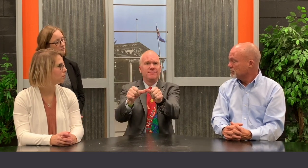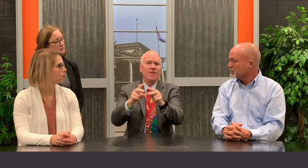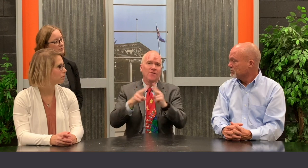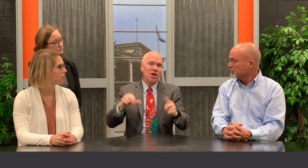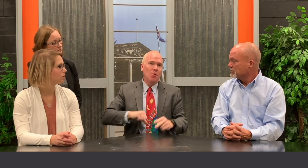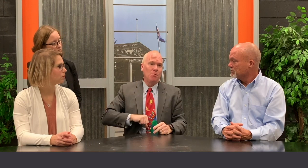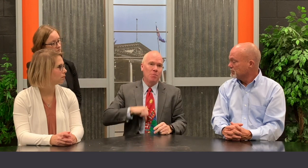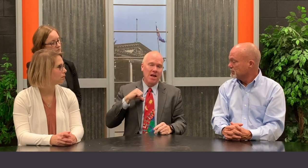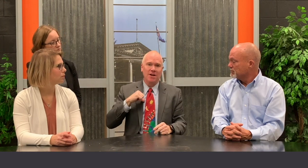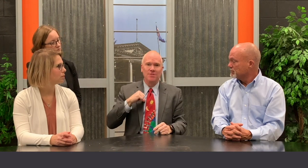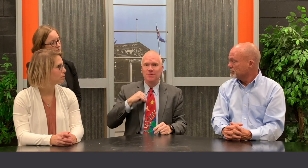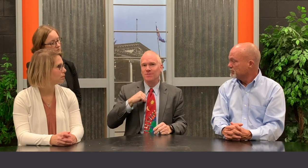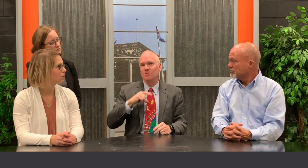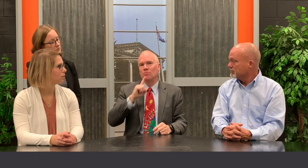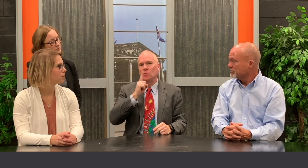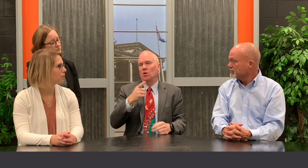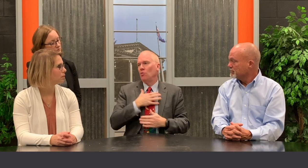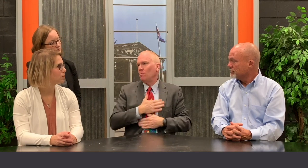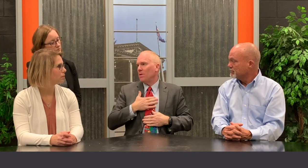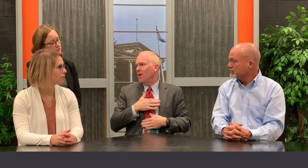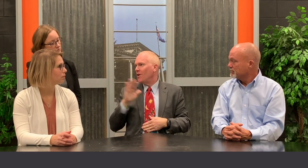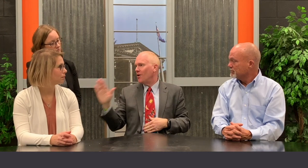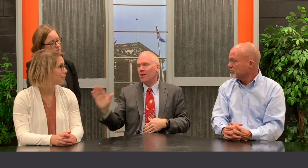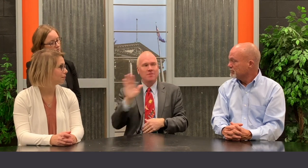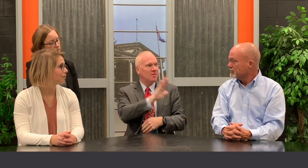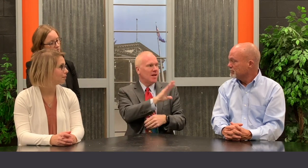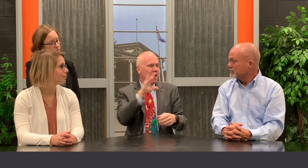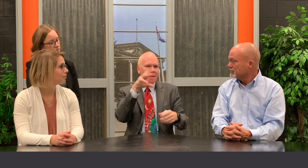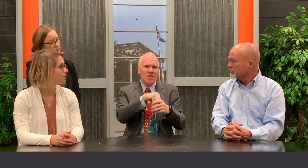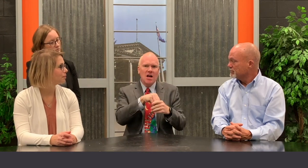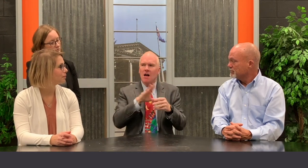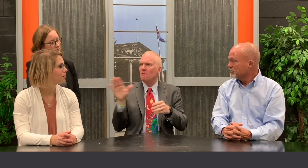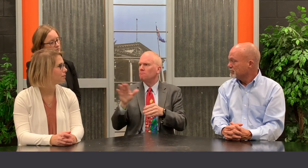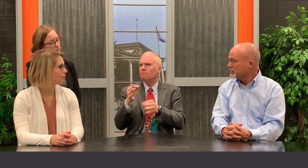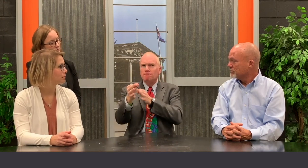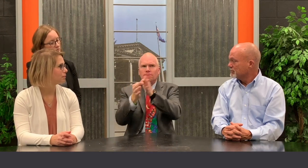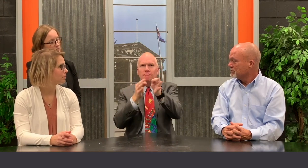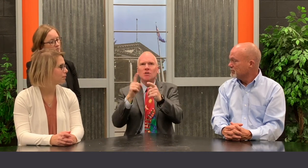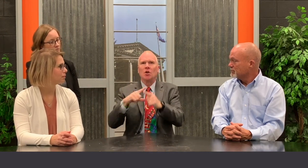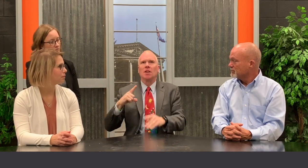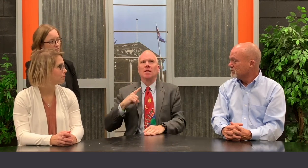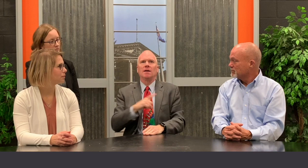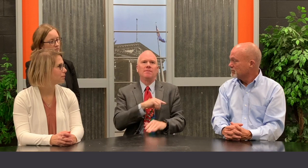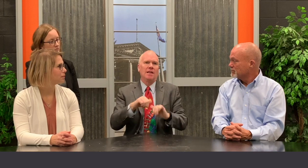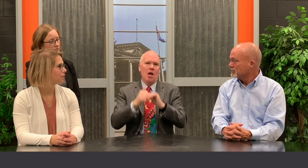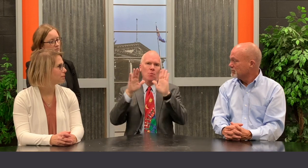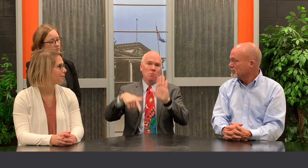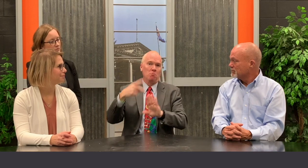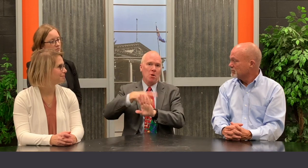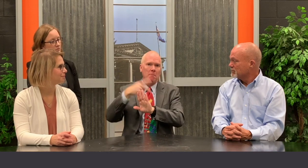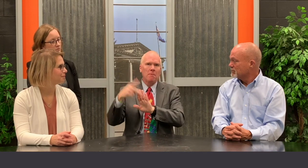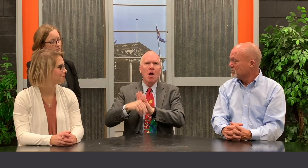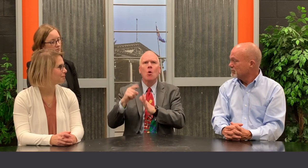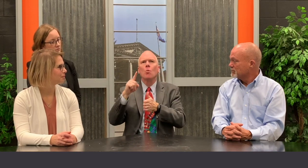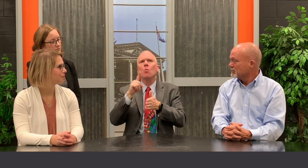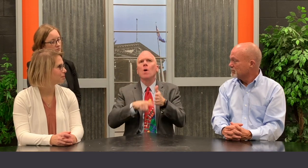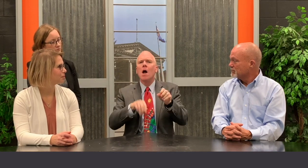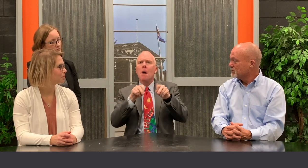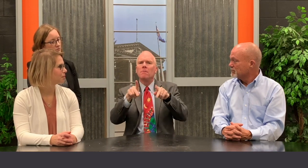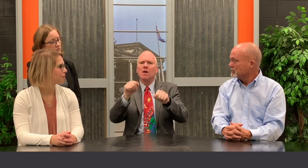-notch schools need to continue which brings much pride. I appreciate Erin and Greg's involvement and ability to articulate how great